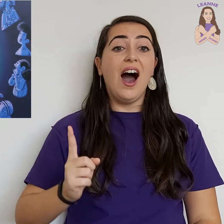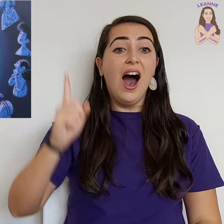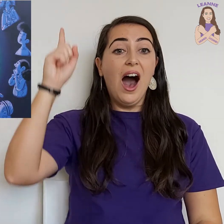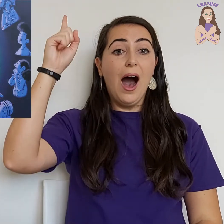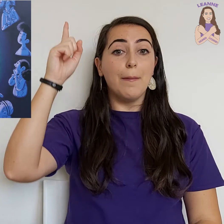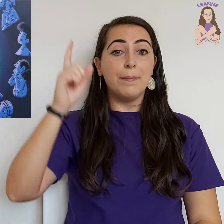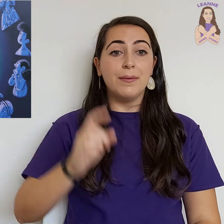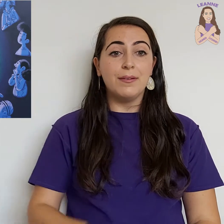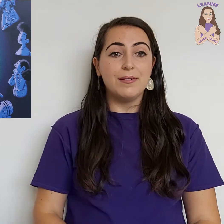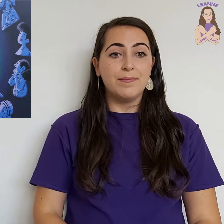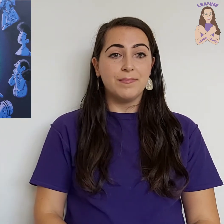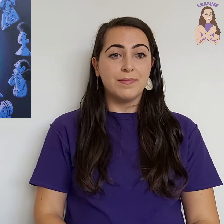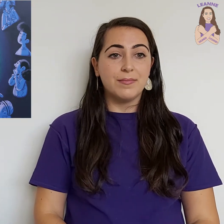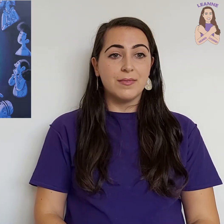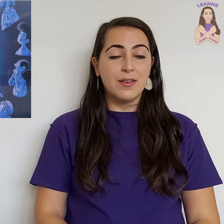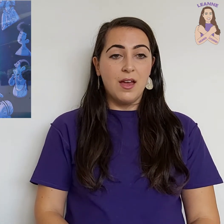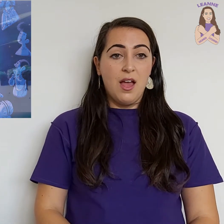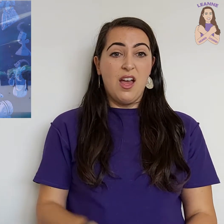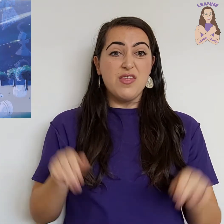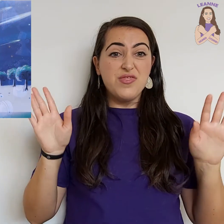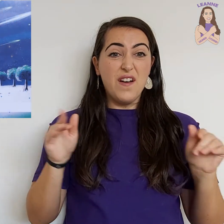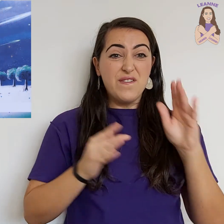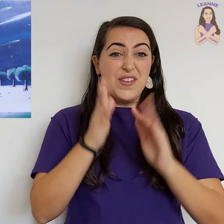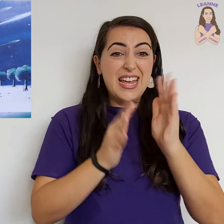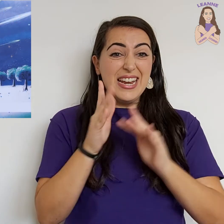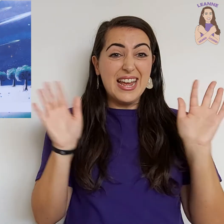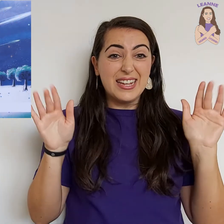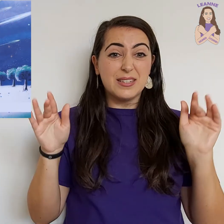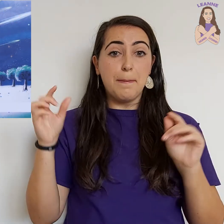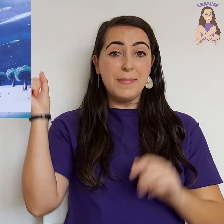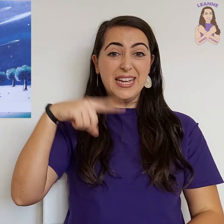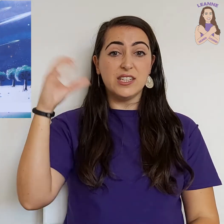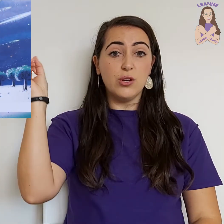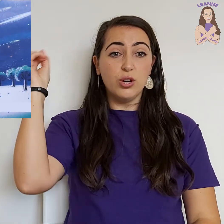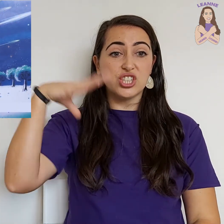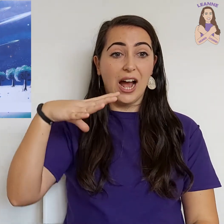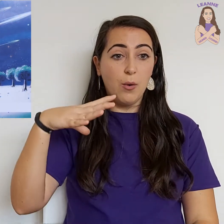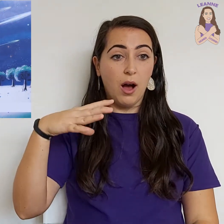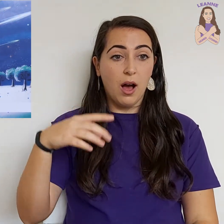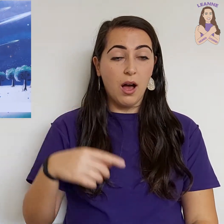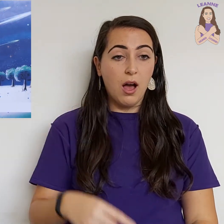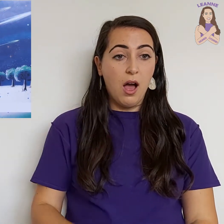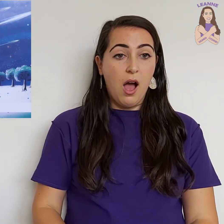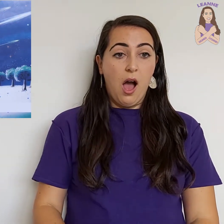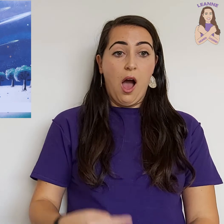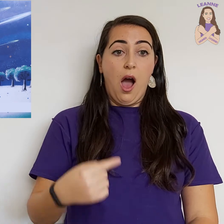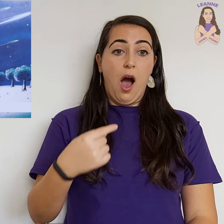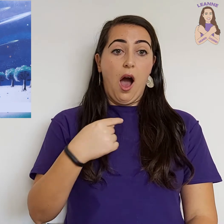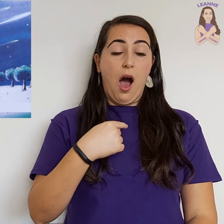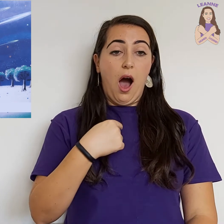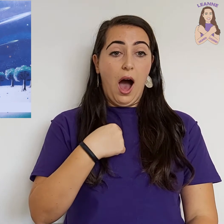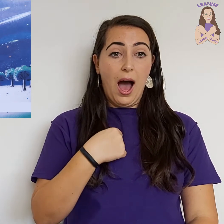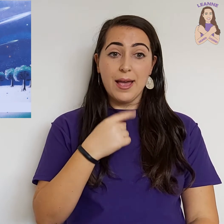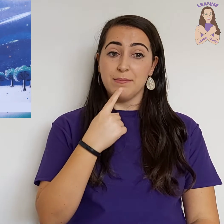up! The Phoenix meteor shower. I'm